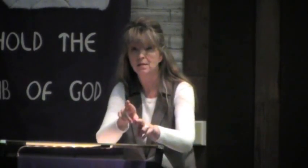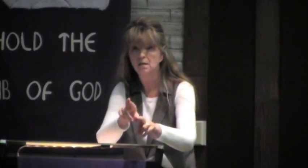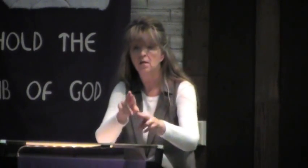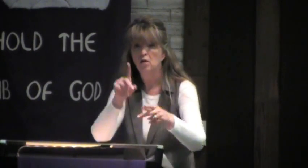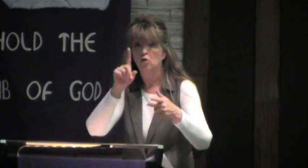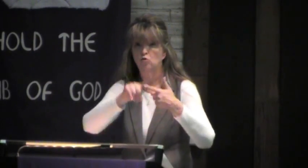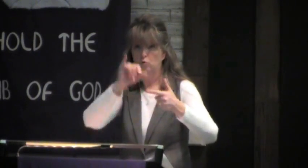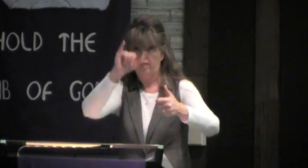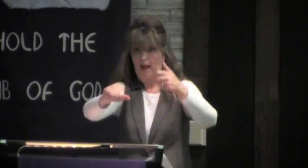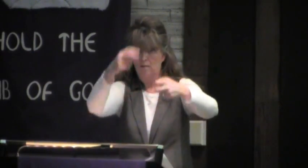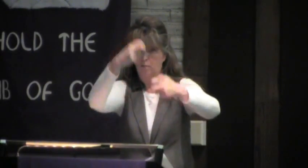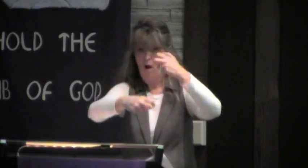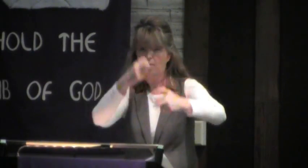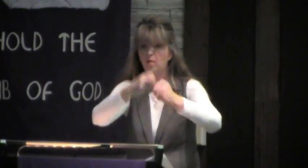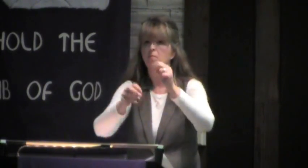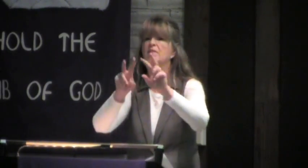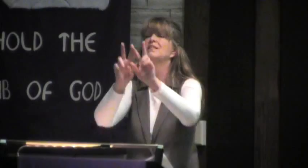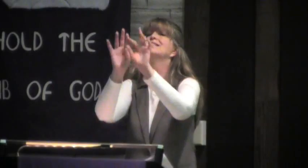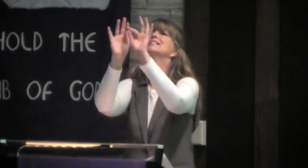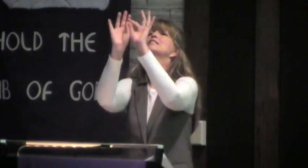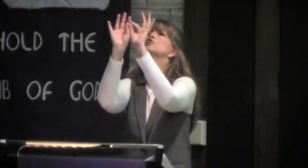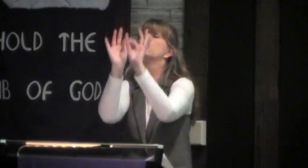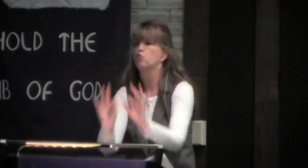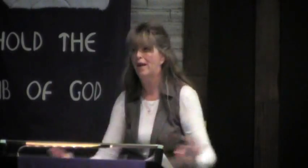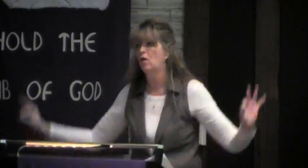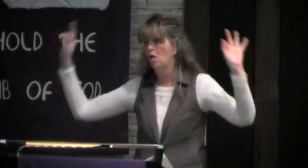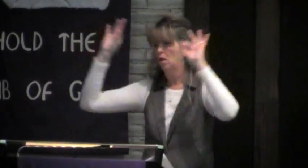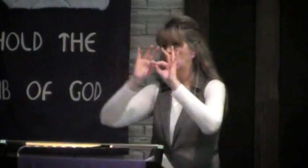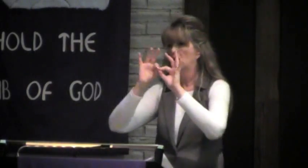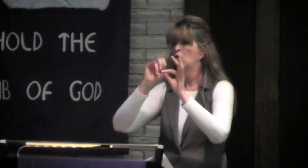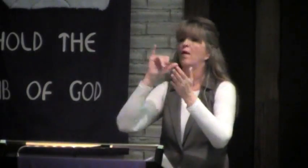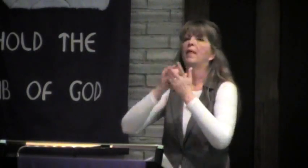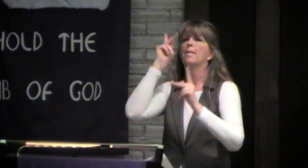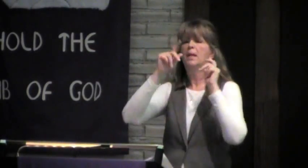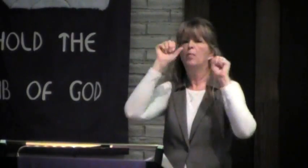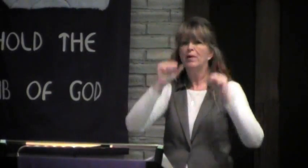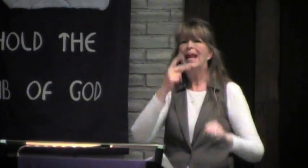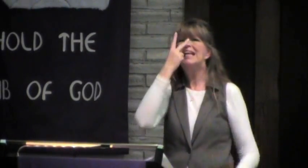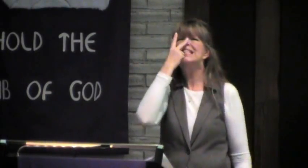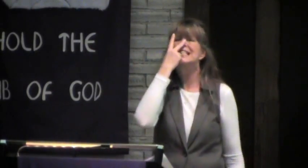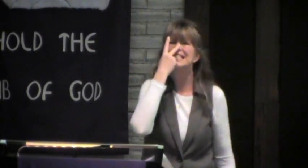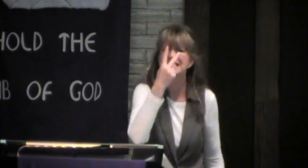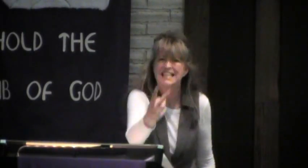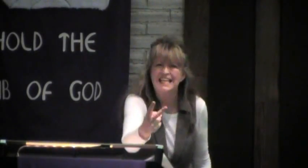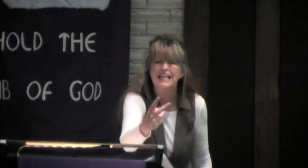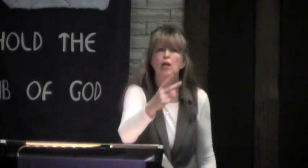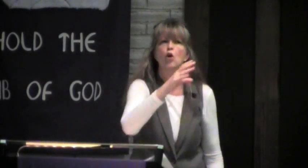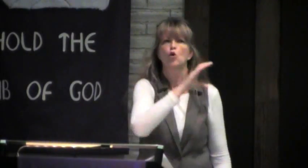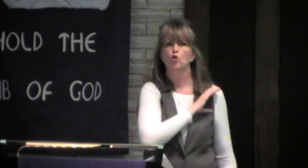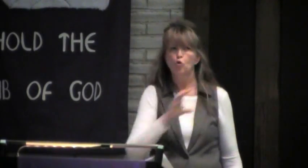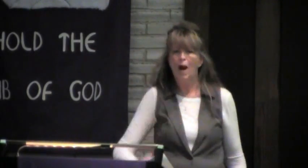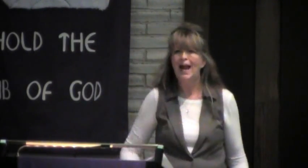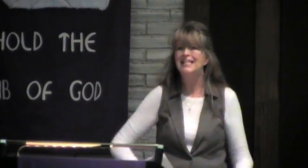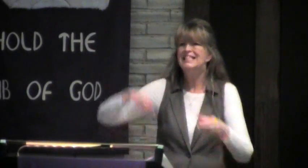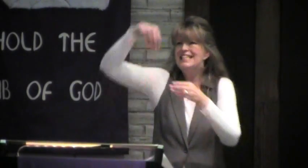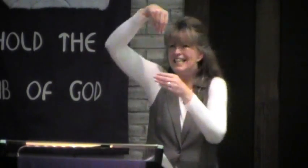responses to whatever problem arises is significant. Because people will see